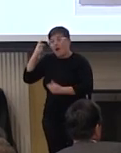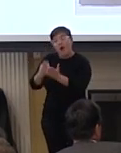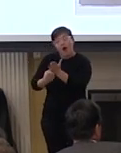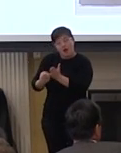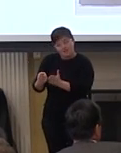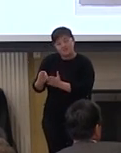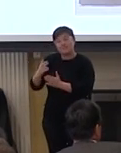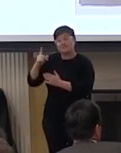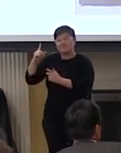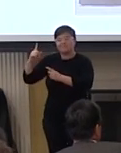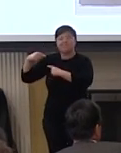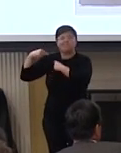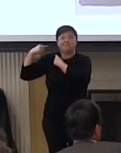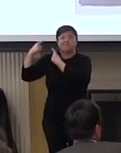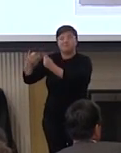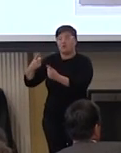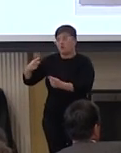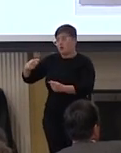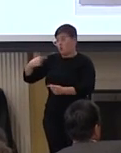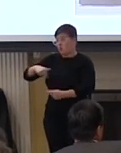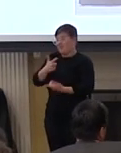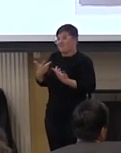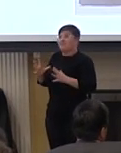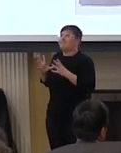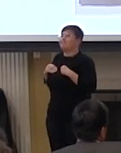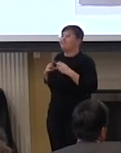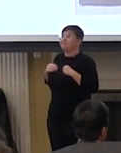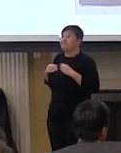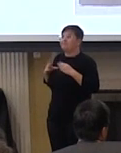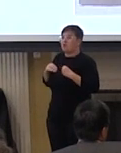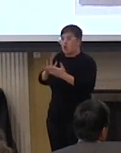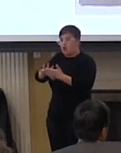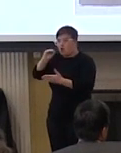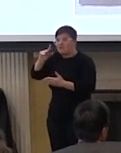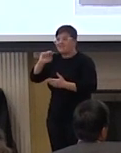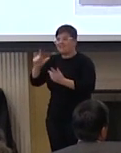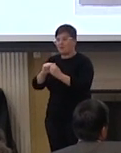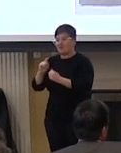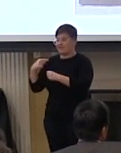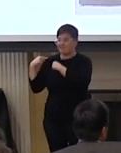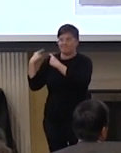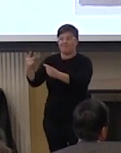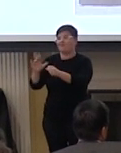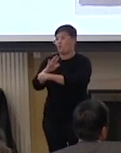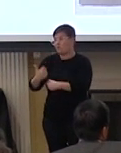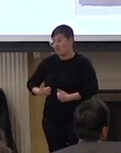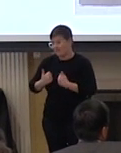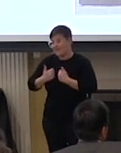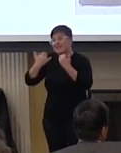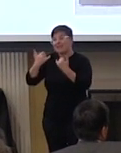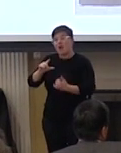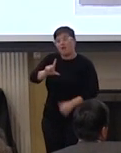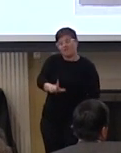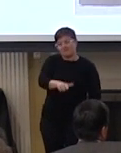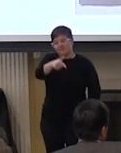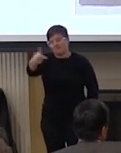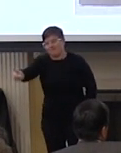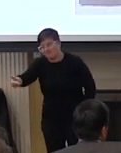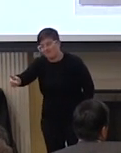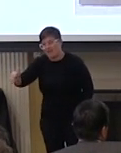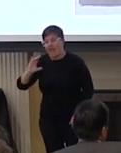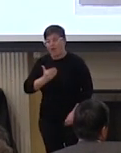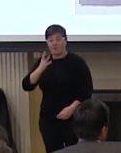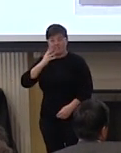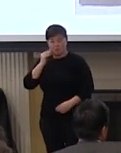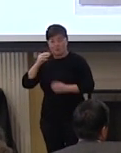is something that we've learned to deal with our entire lives and so I think it's time for others to understand what our experience in